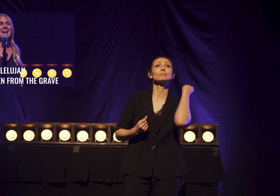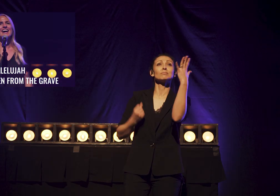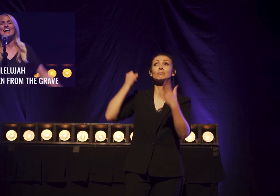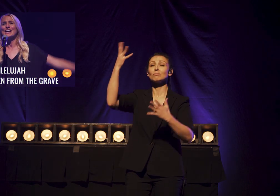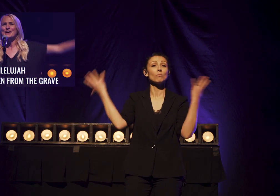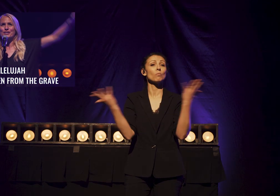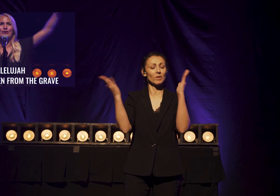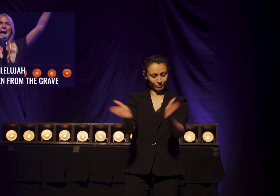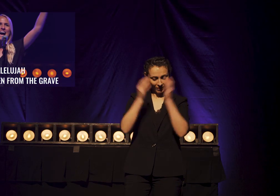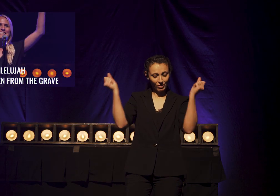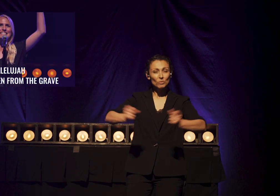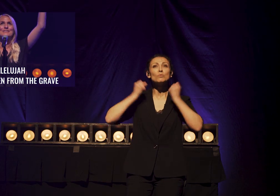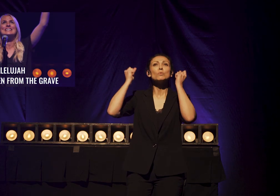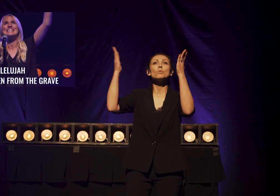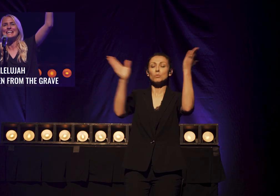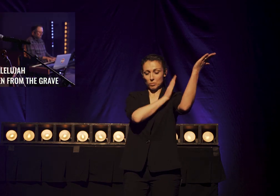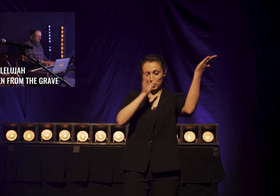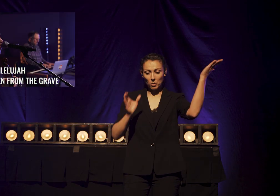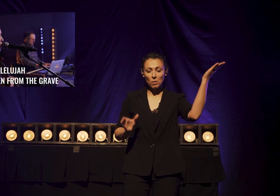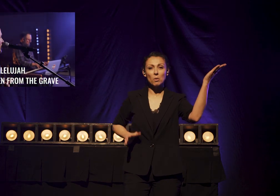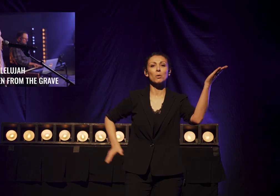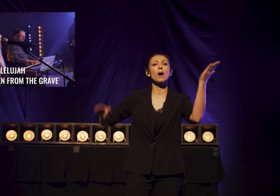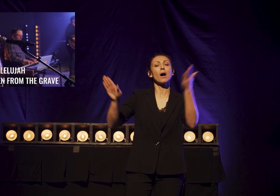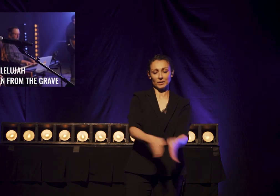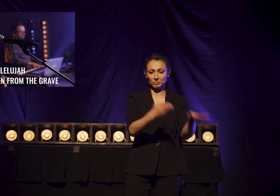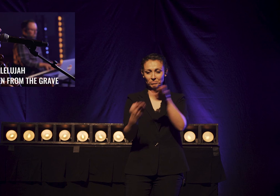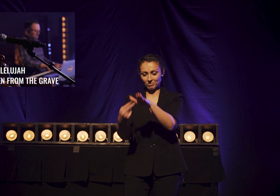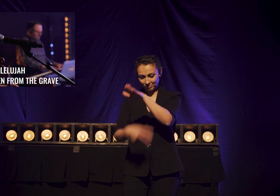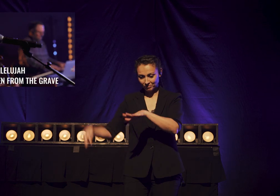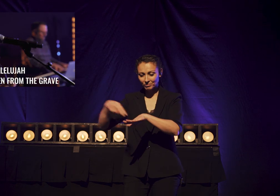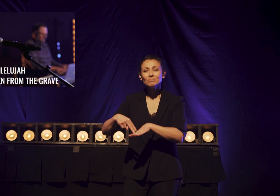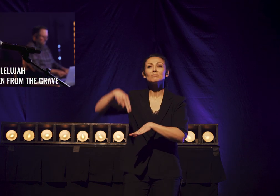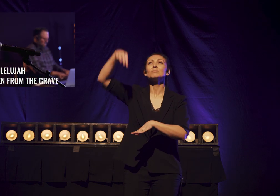Christ Is Risen From The Grave Hallelujah